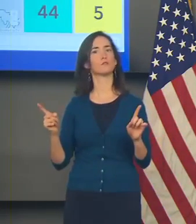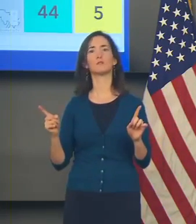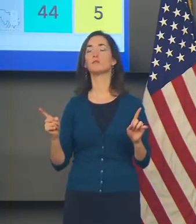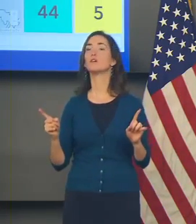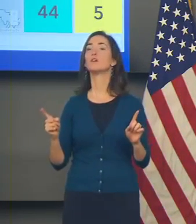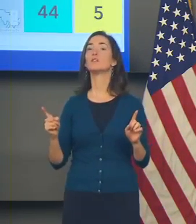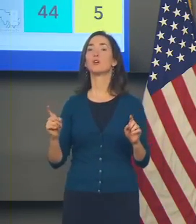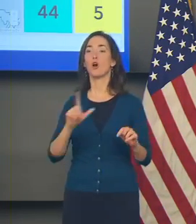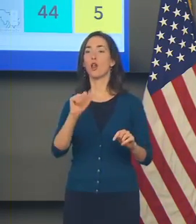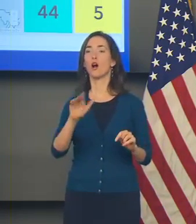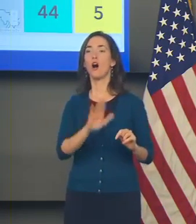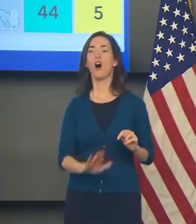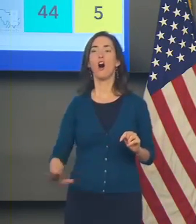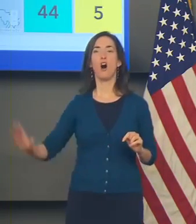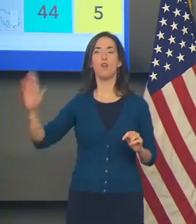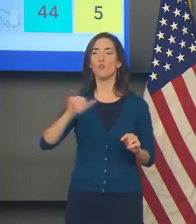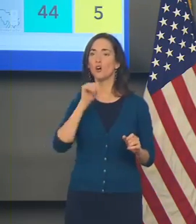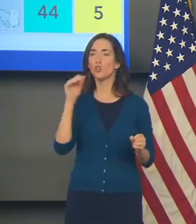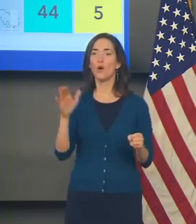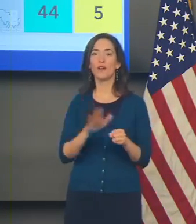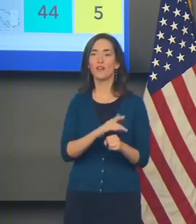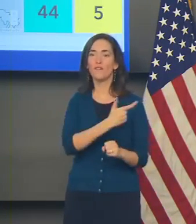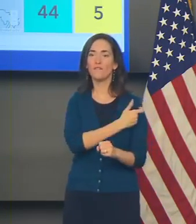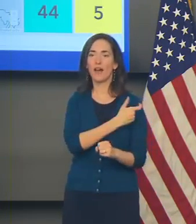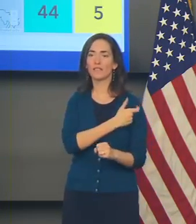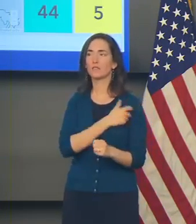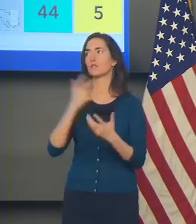is not sufficiently vaccinated.